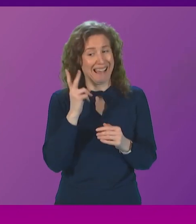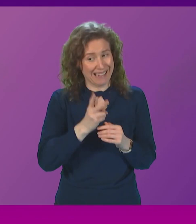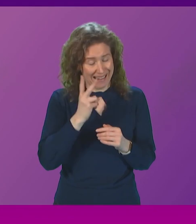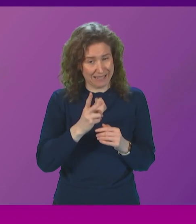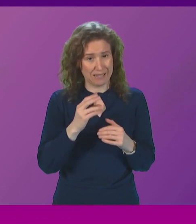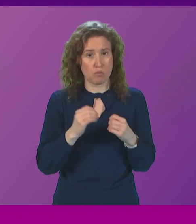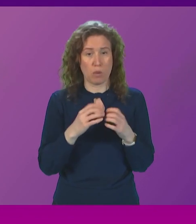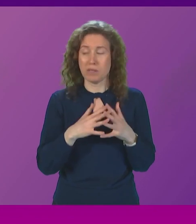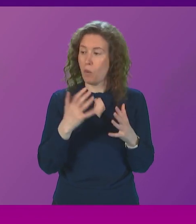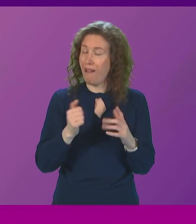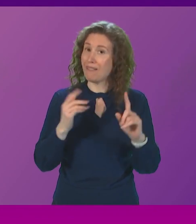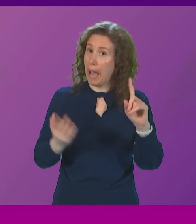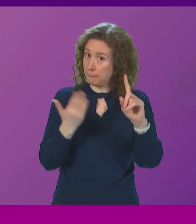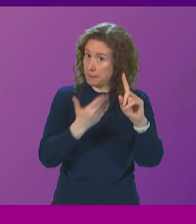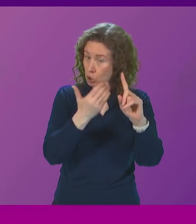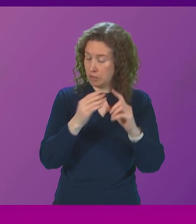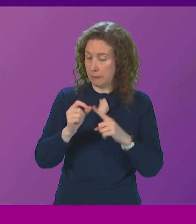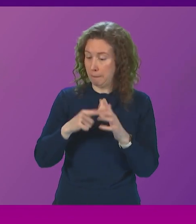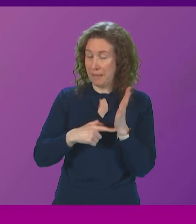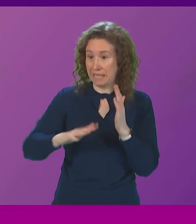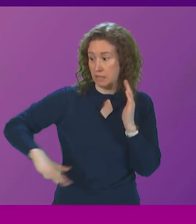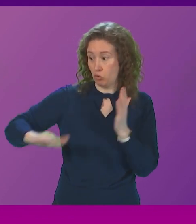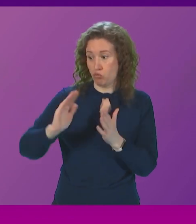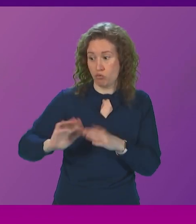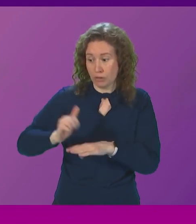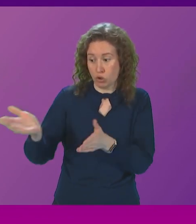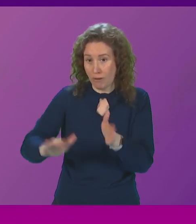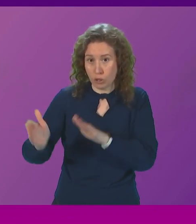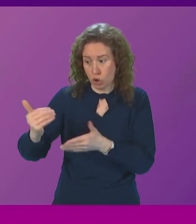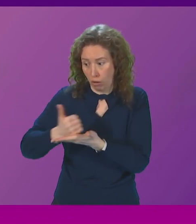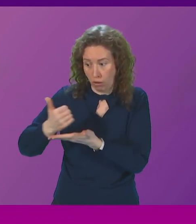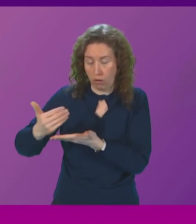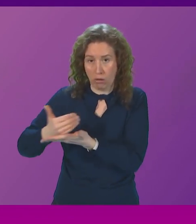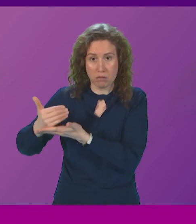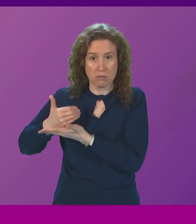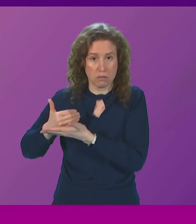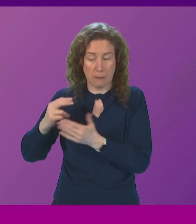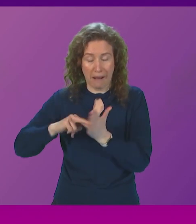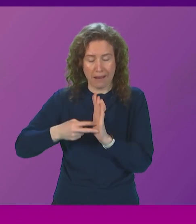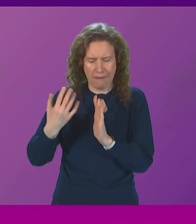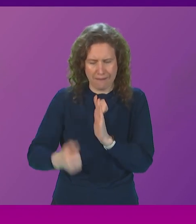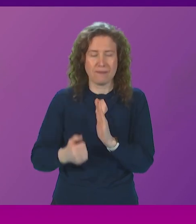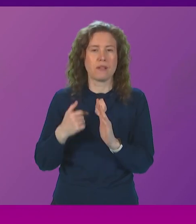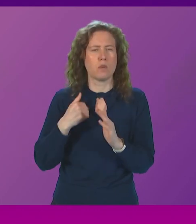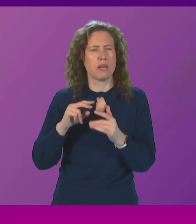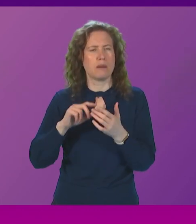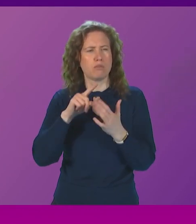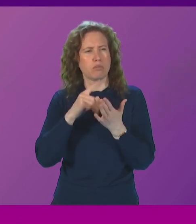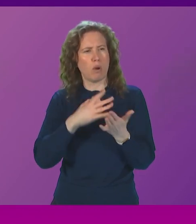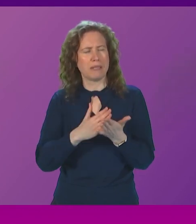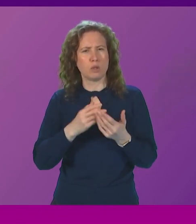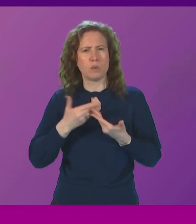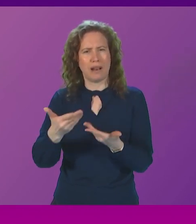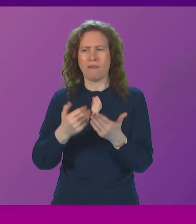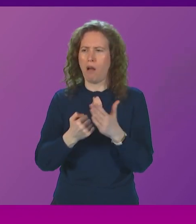have a very ambitious peatland restoration programme the new policy prospectus that I announced just a couple of weeks ago promises to deliver up to 110,000